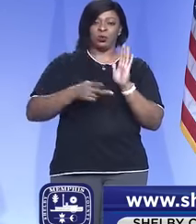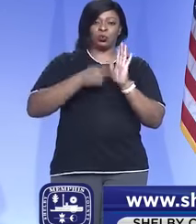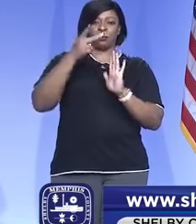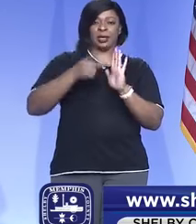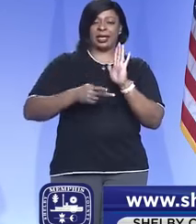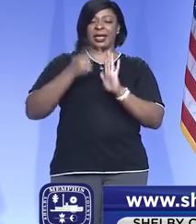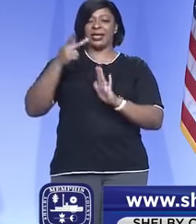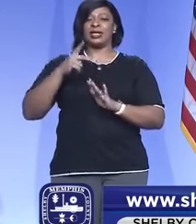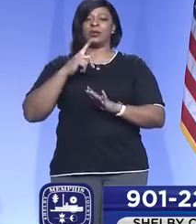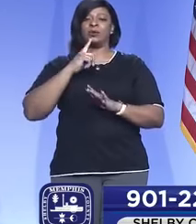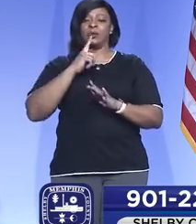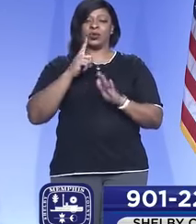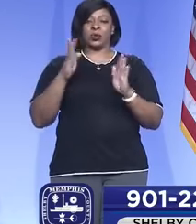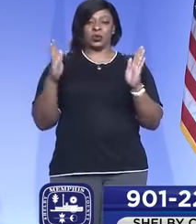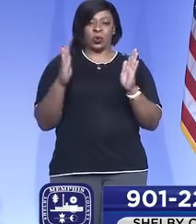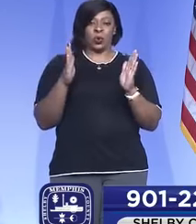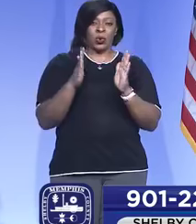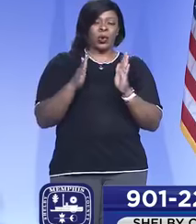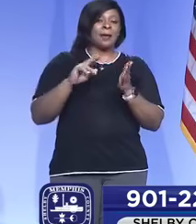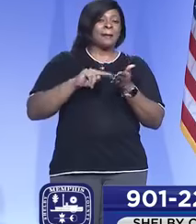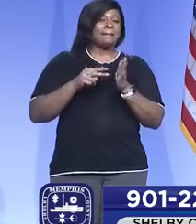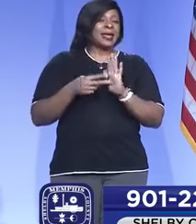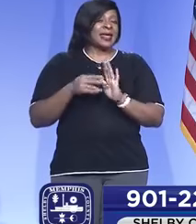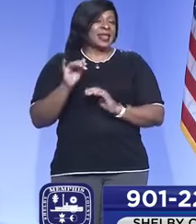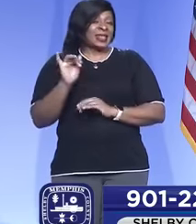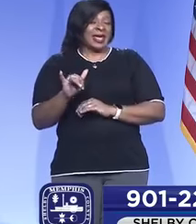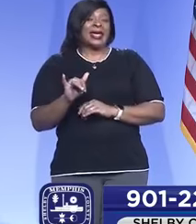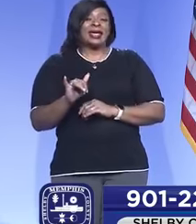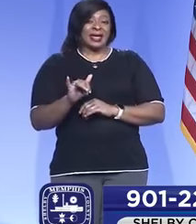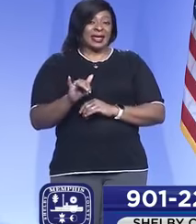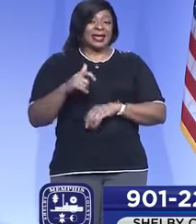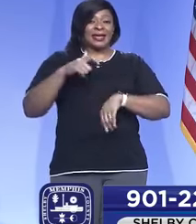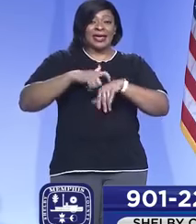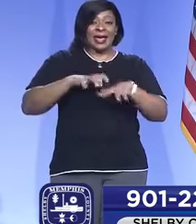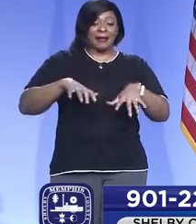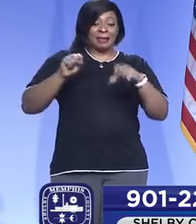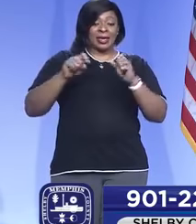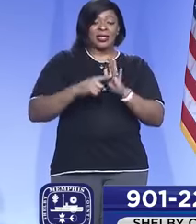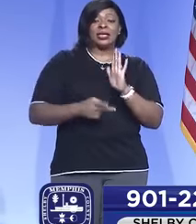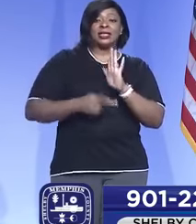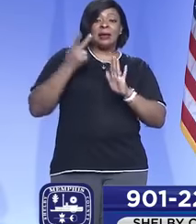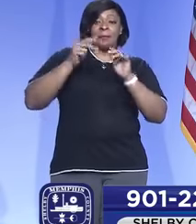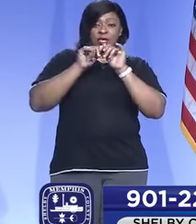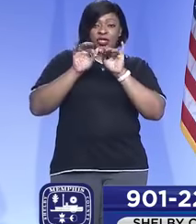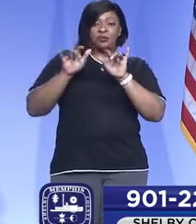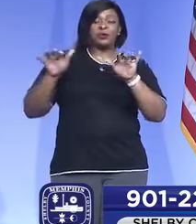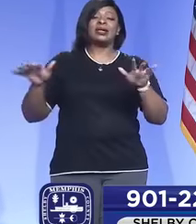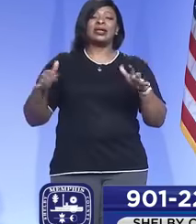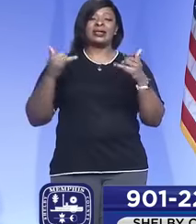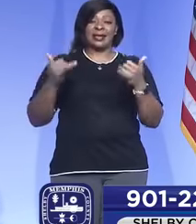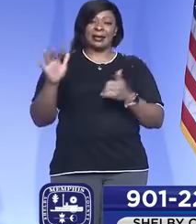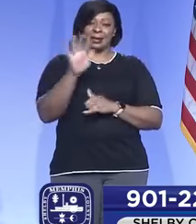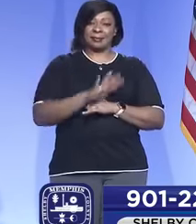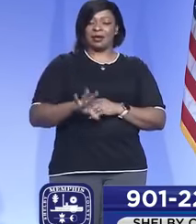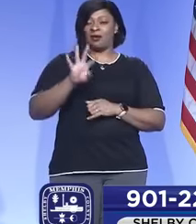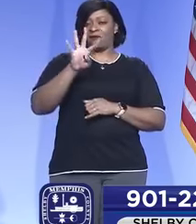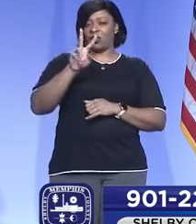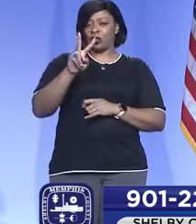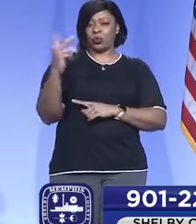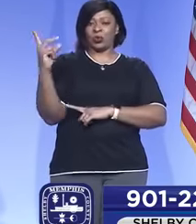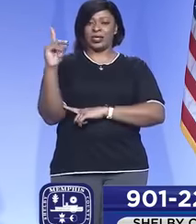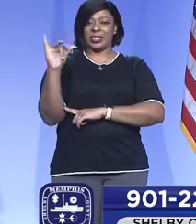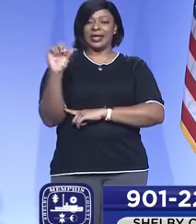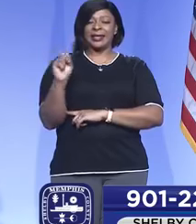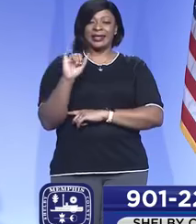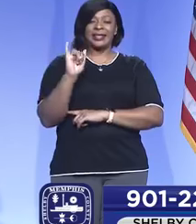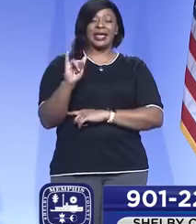rate is shortening, which means that the time it takes to double the cases is now at about 42 days. So,